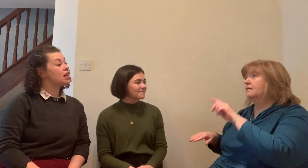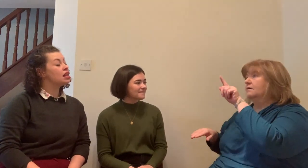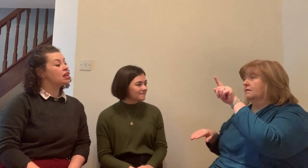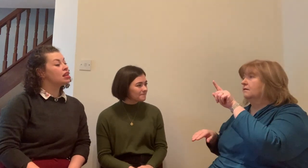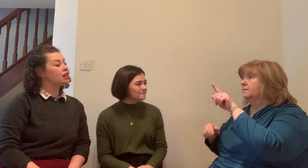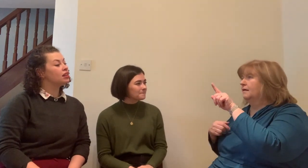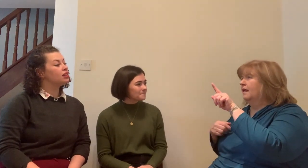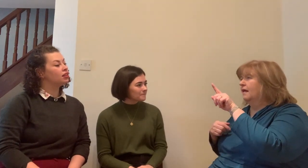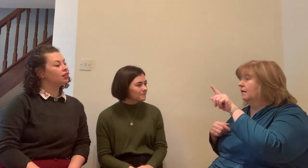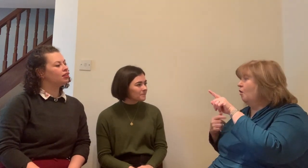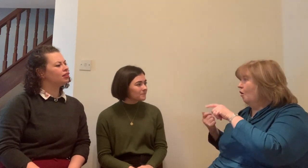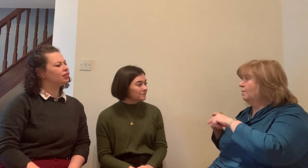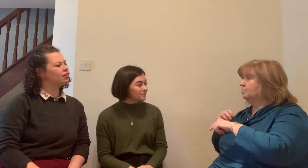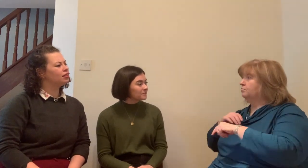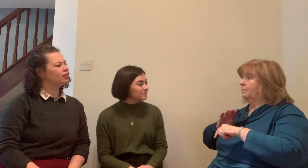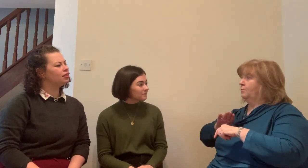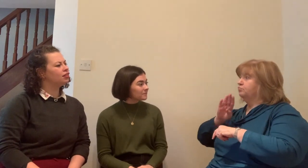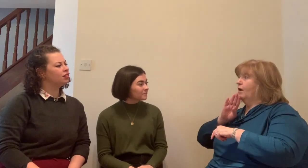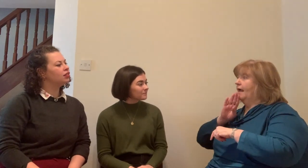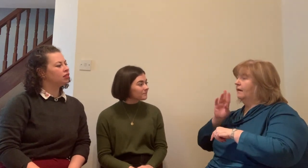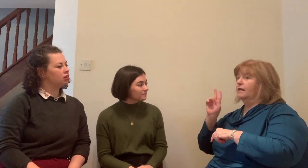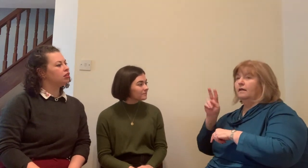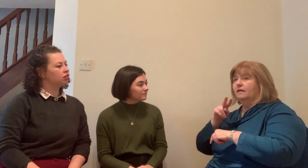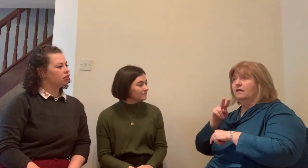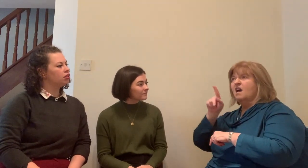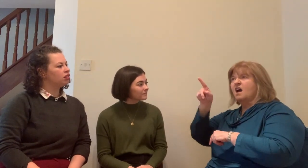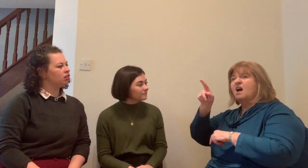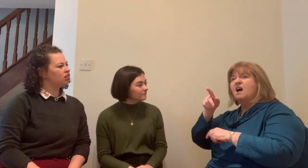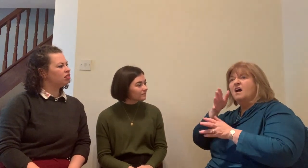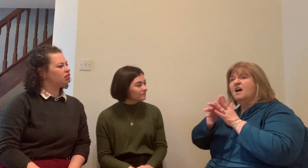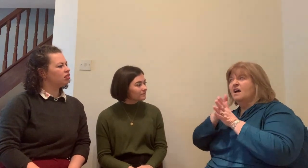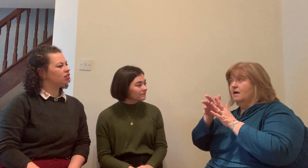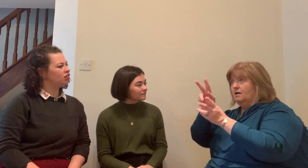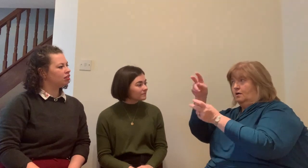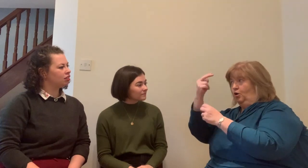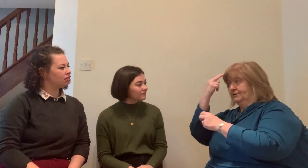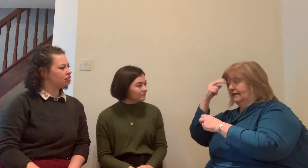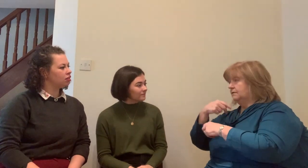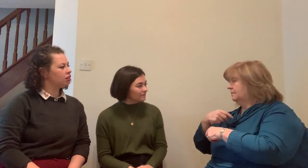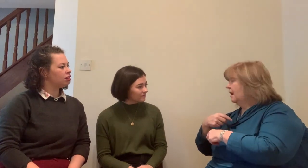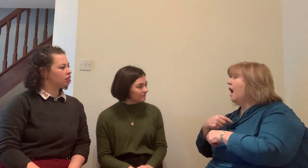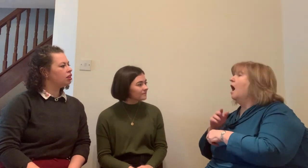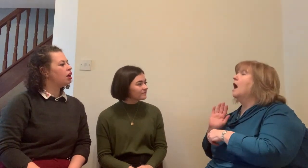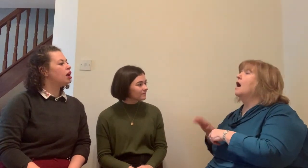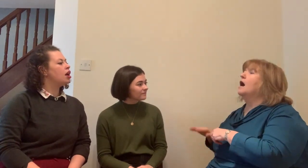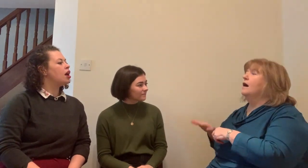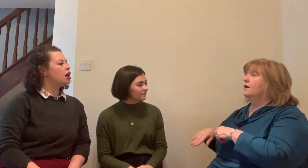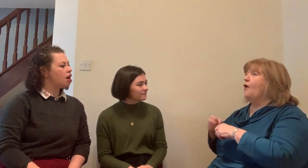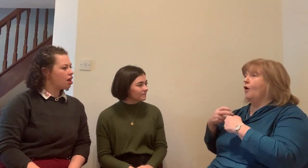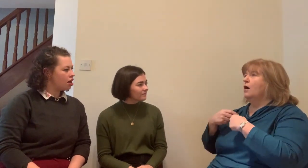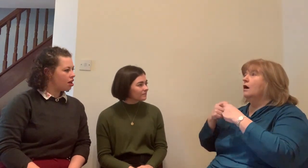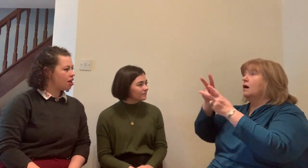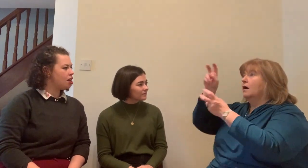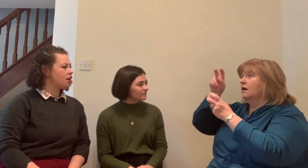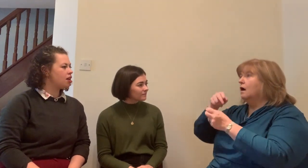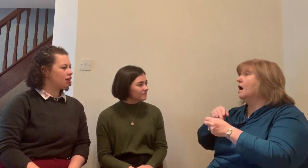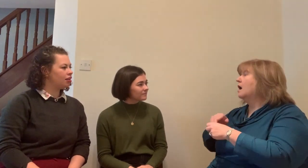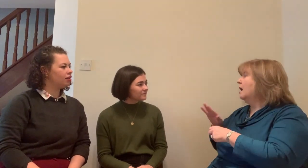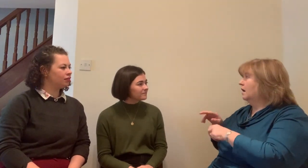that was just part of my life growing up for years. Even within school and in our classroom, I'd have to lipread the teacher or potentially there'd be information written